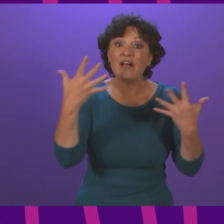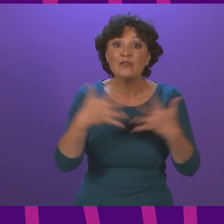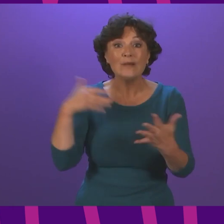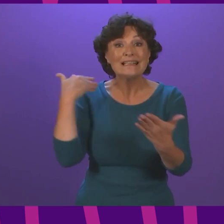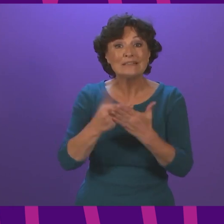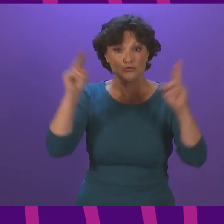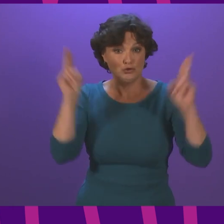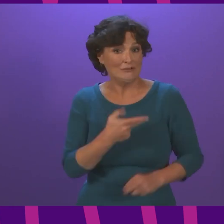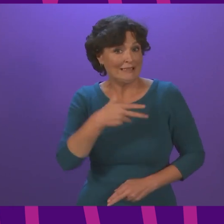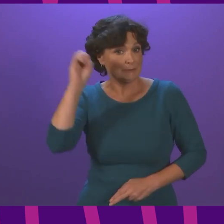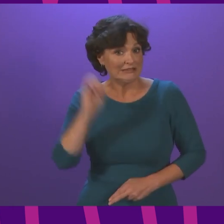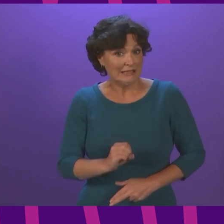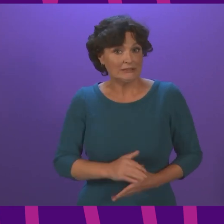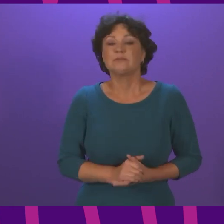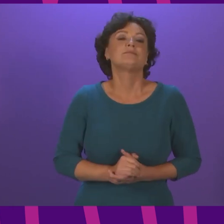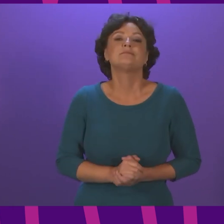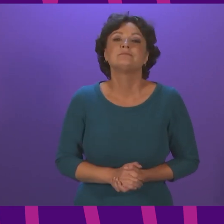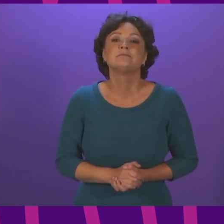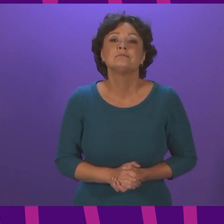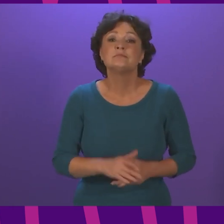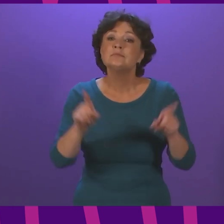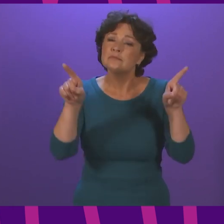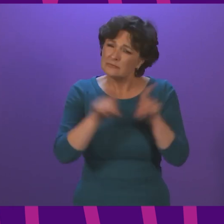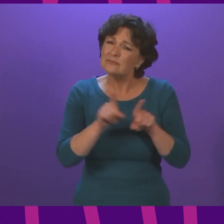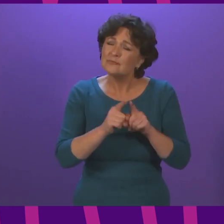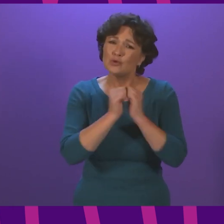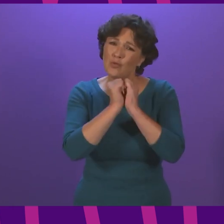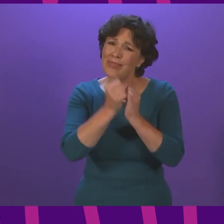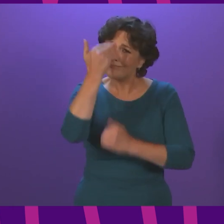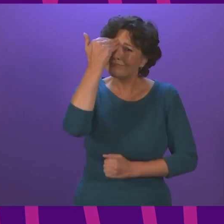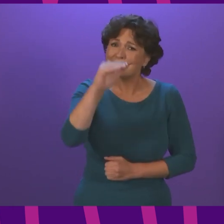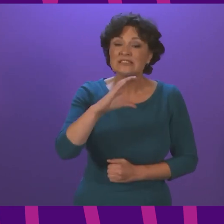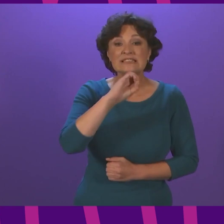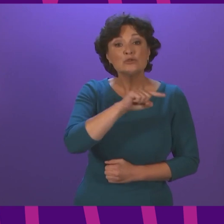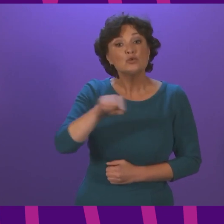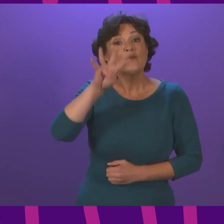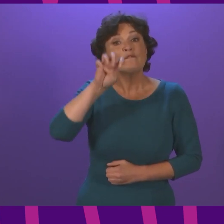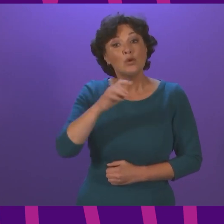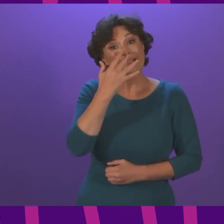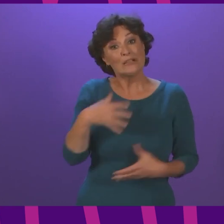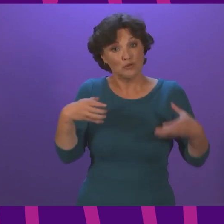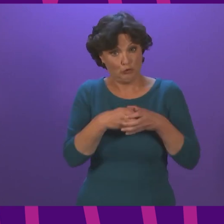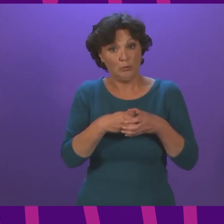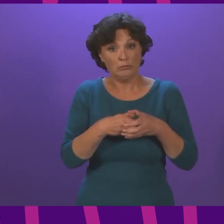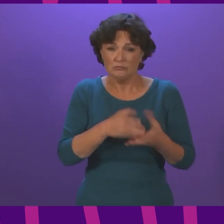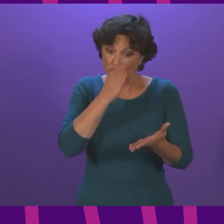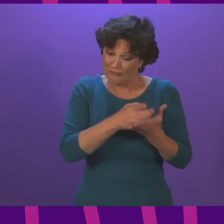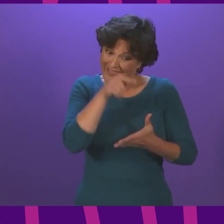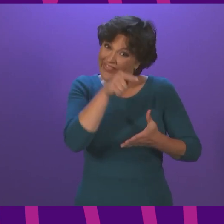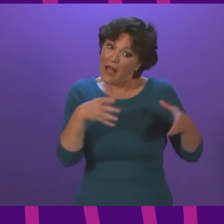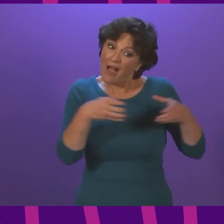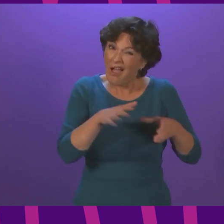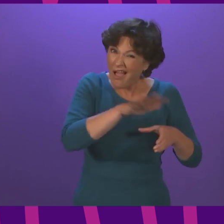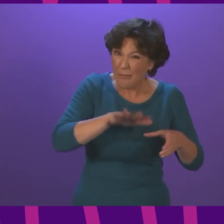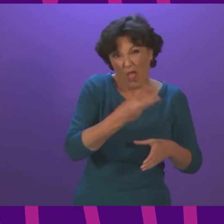It's also worth highlighting that in the 0 to 14-year-old age group, which currently accounts for almost 30 per cent